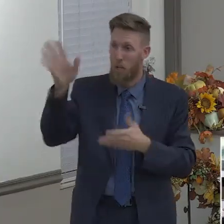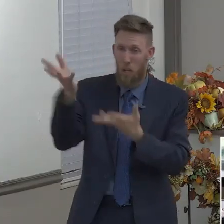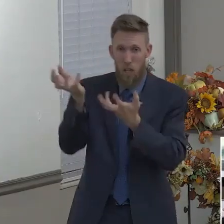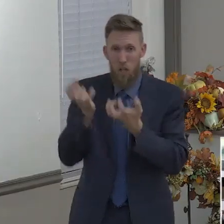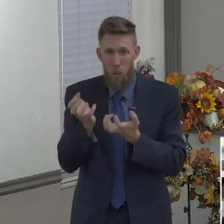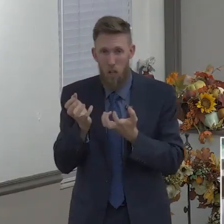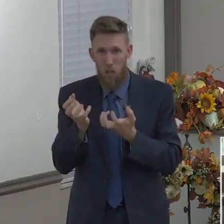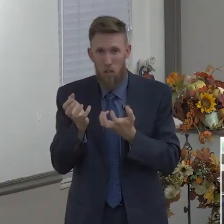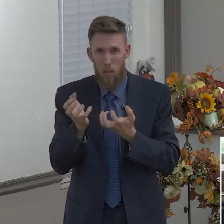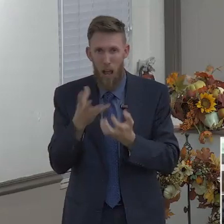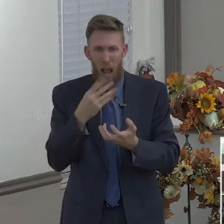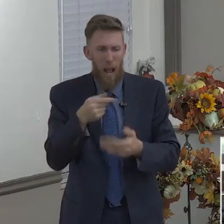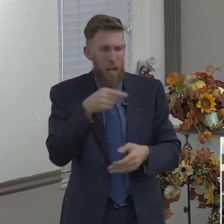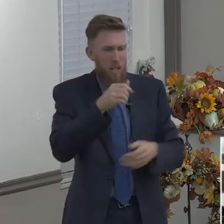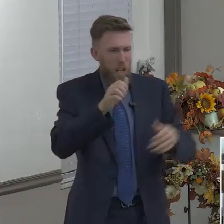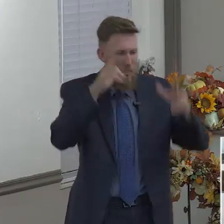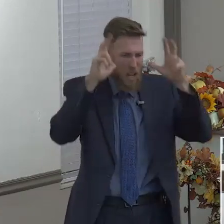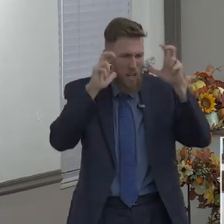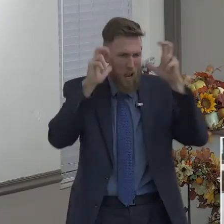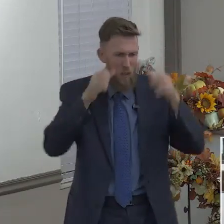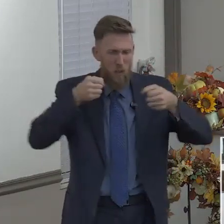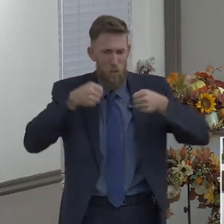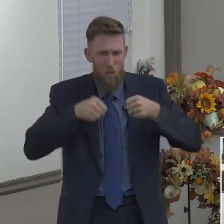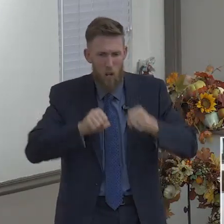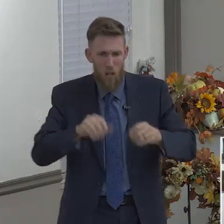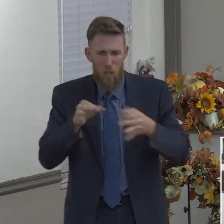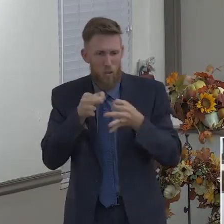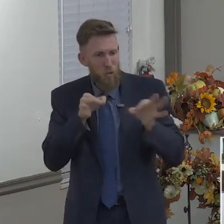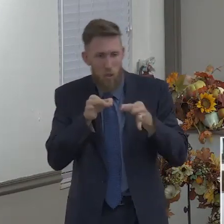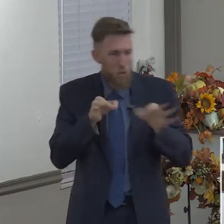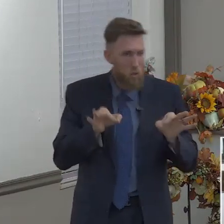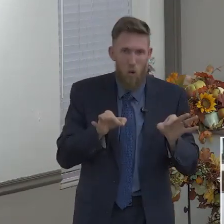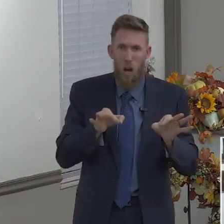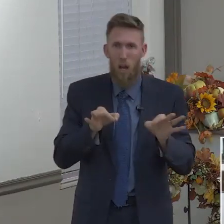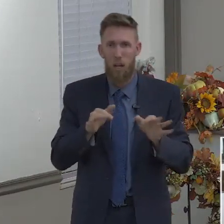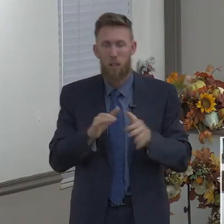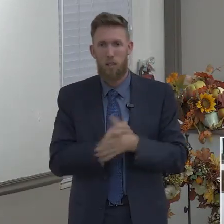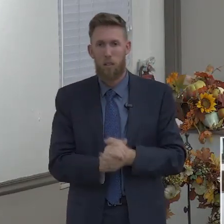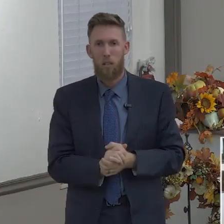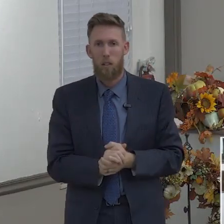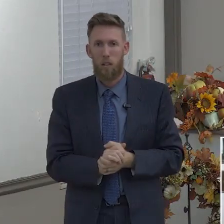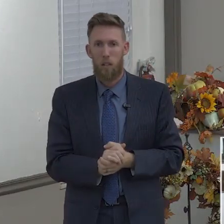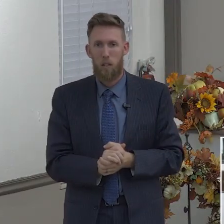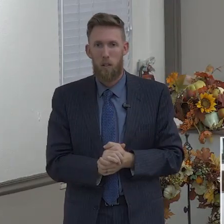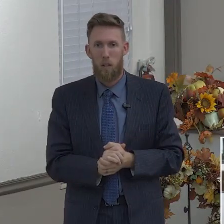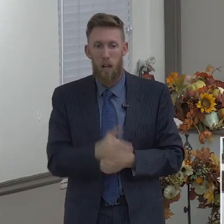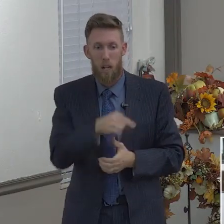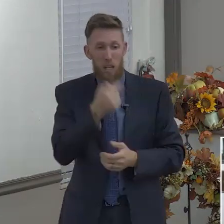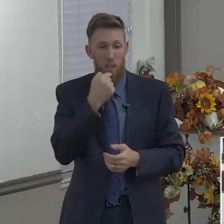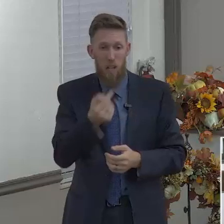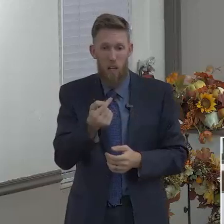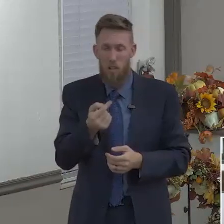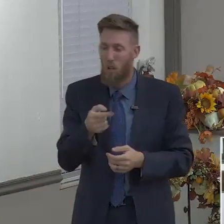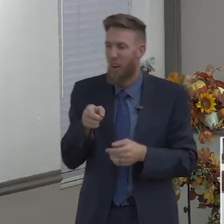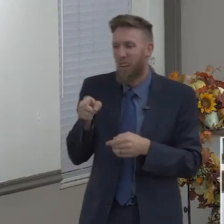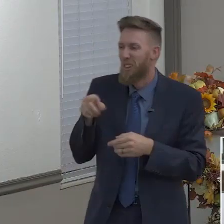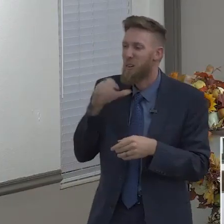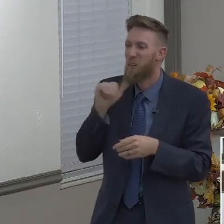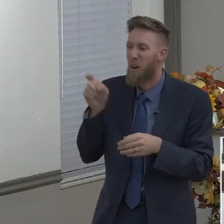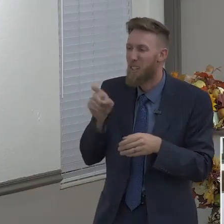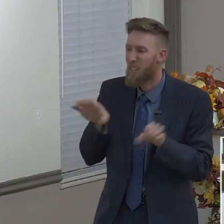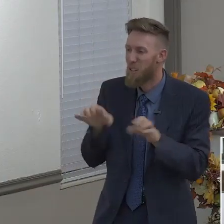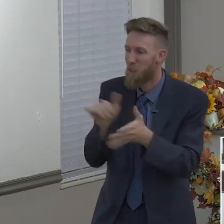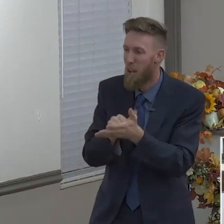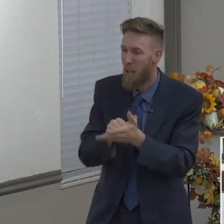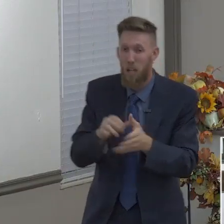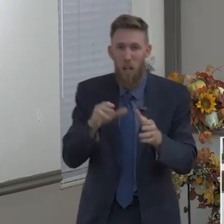your calling and tries to say, hey, that's not really what you should be doing right now with your life. No, Satan. And even when